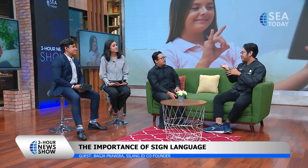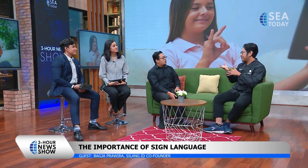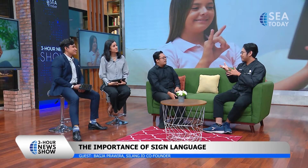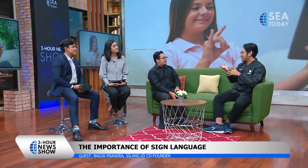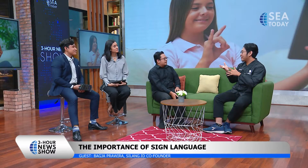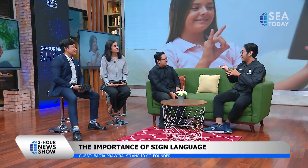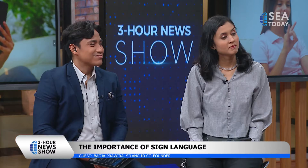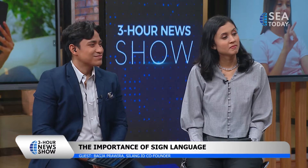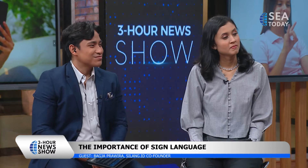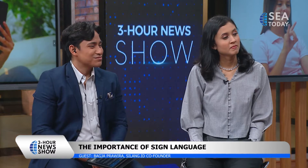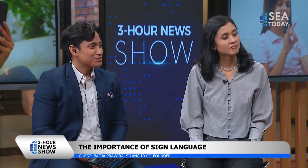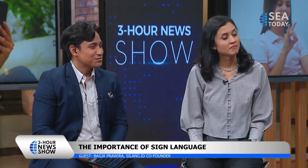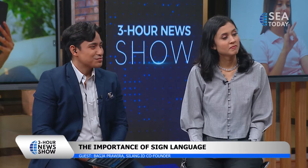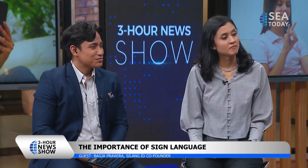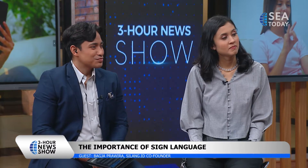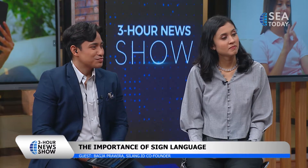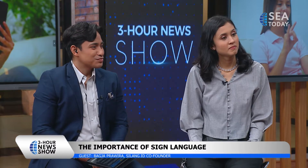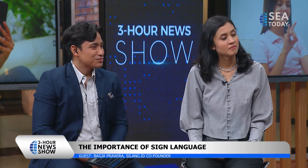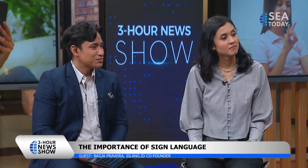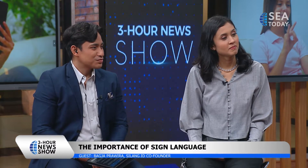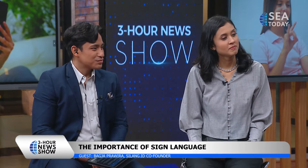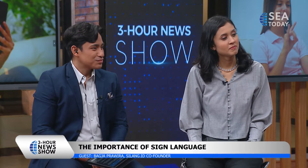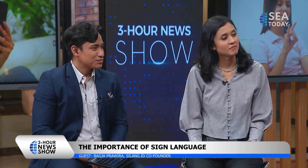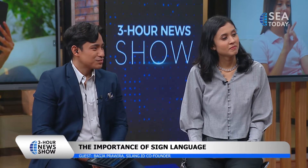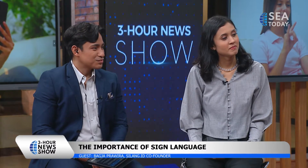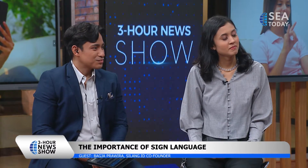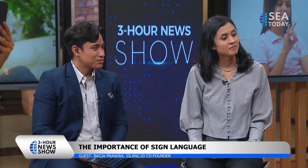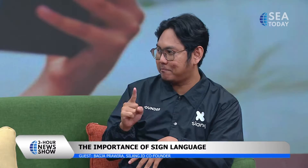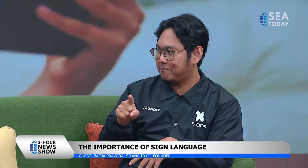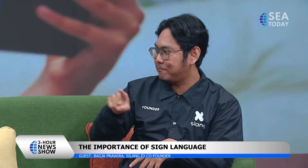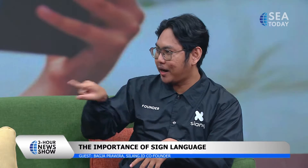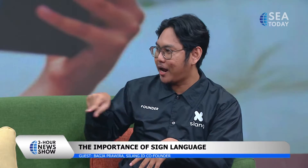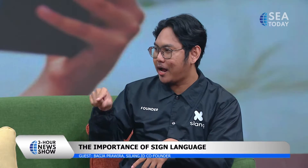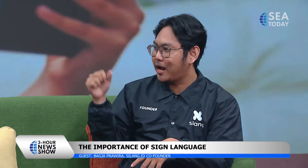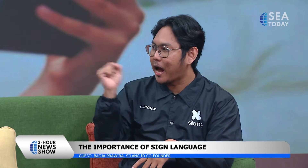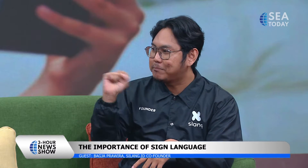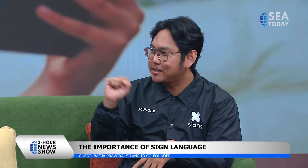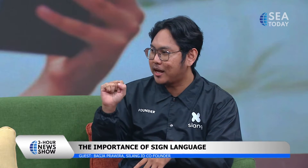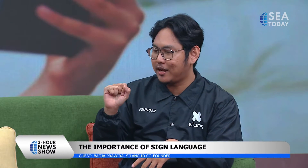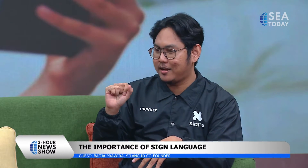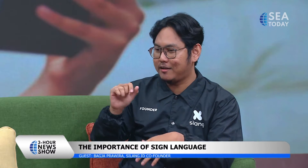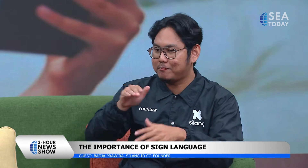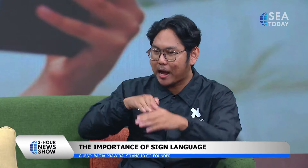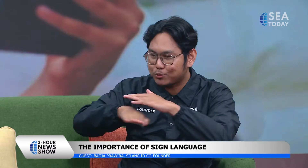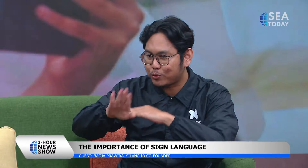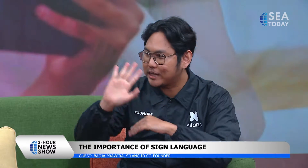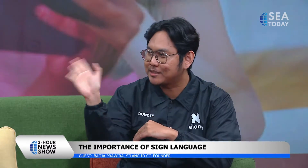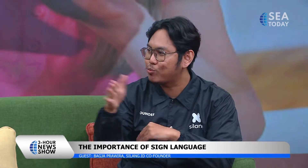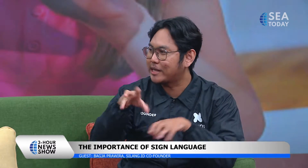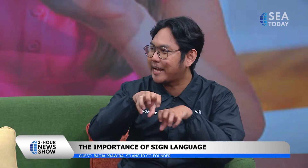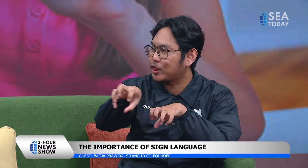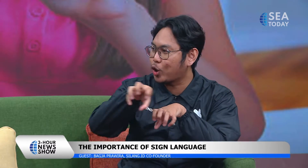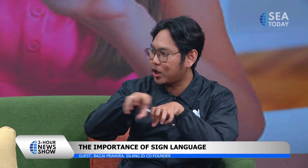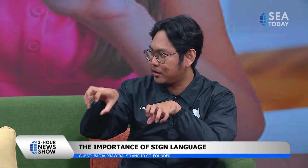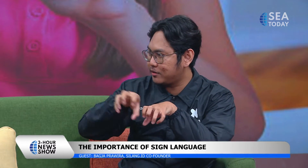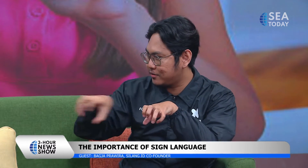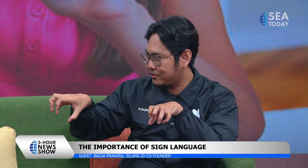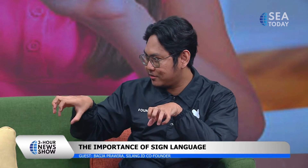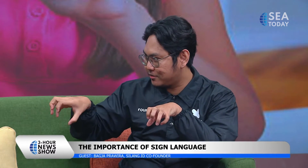know about that and this accessibility is important because they the deaf people could not be included